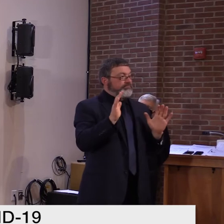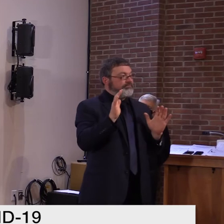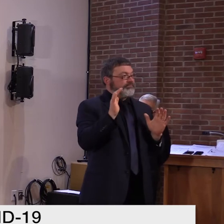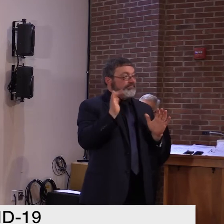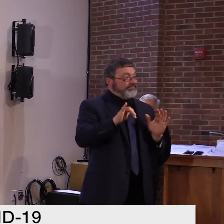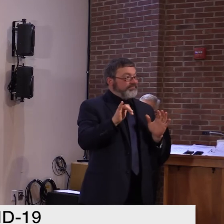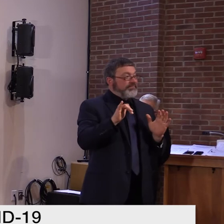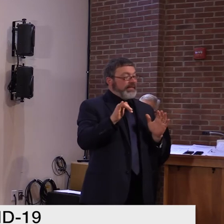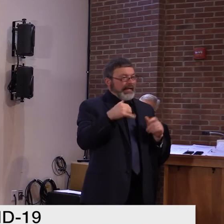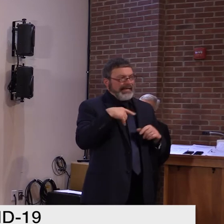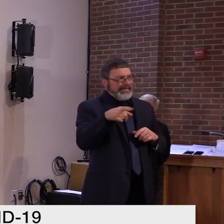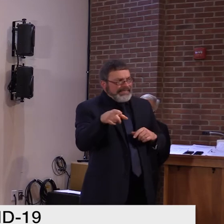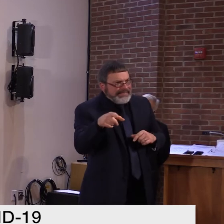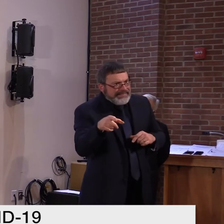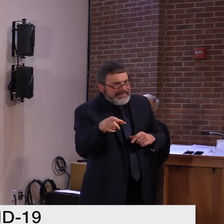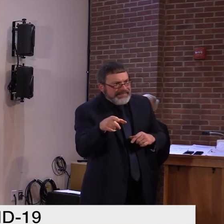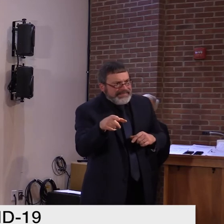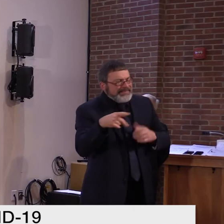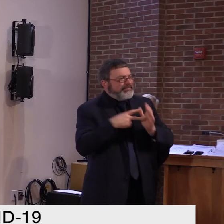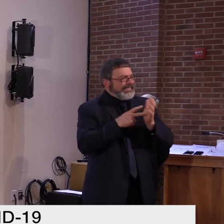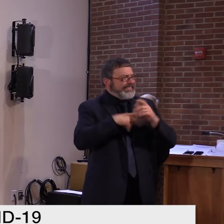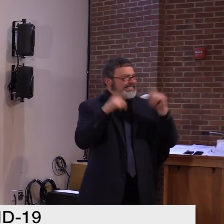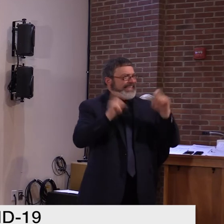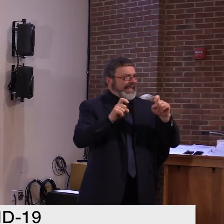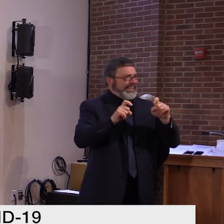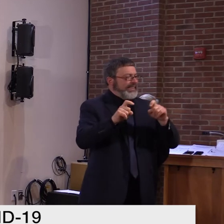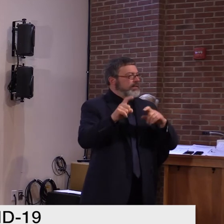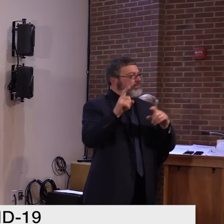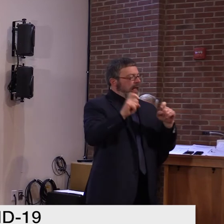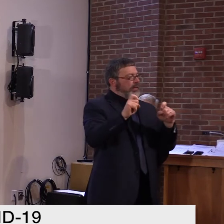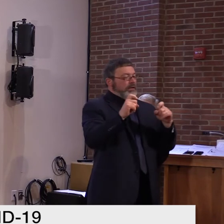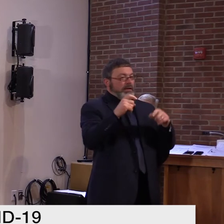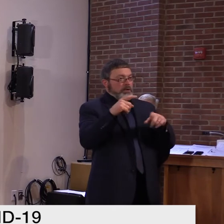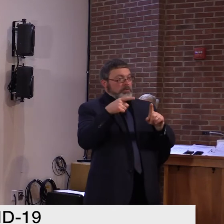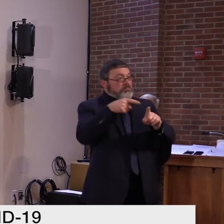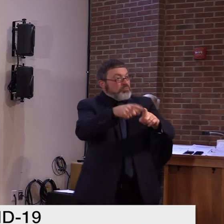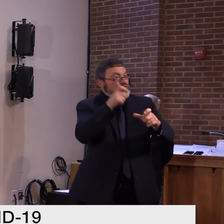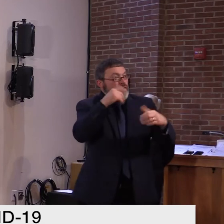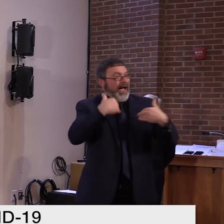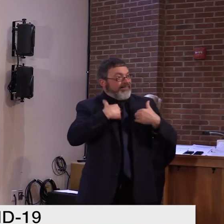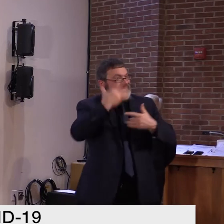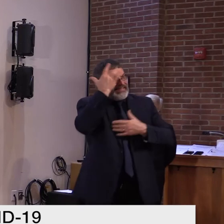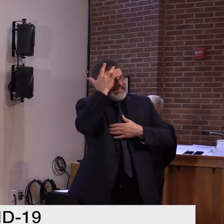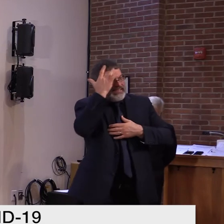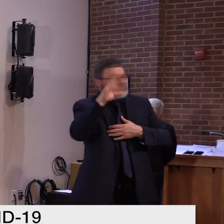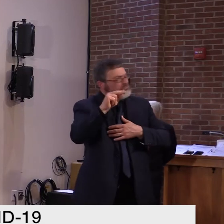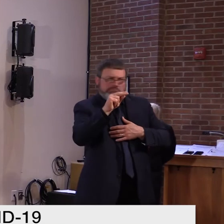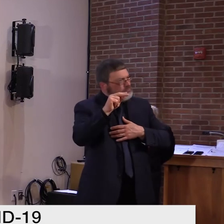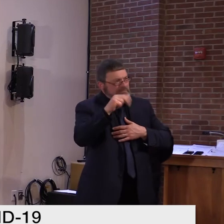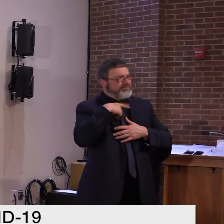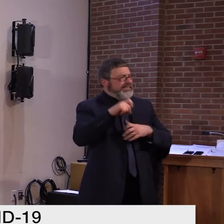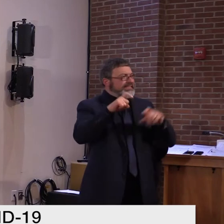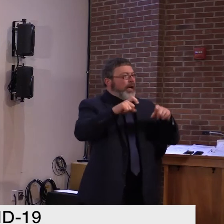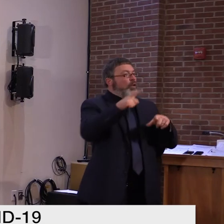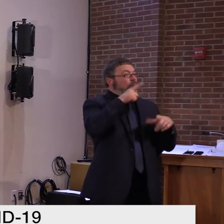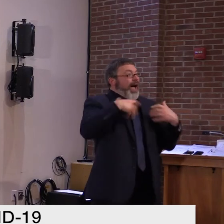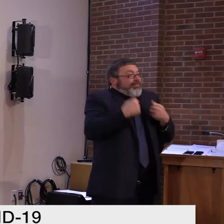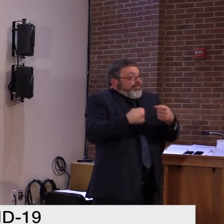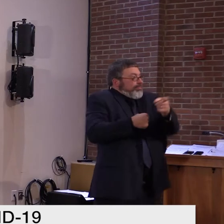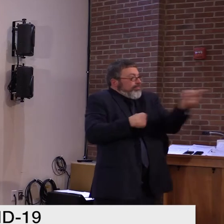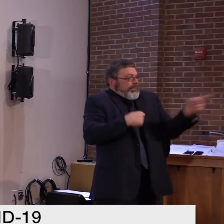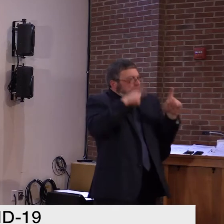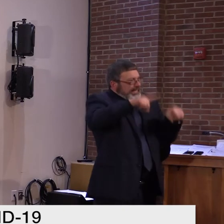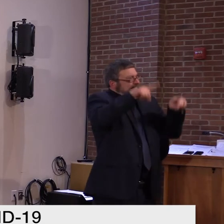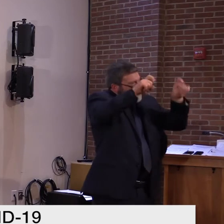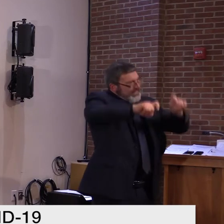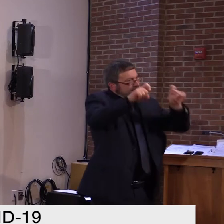out of quarantine or because they've been in contact with someone. Um, and I think what we ask people to do, which is if you've been in a social